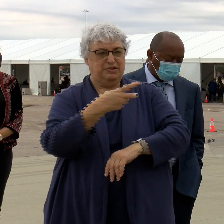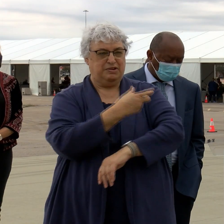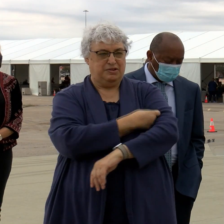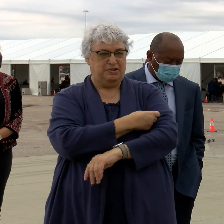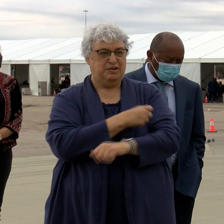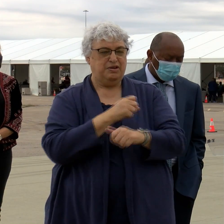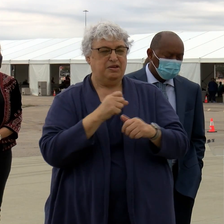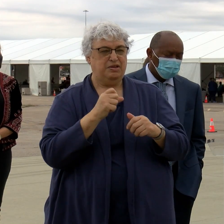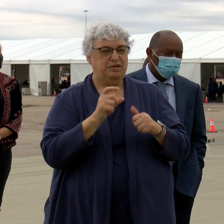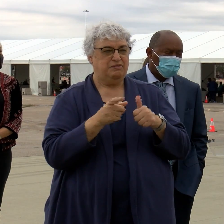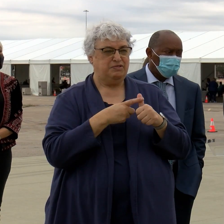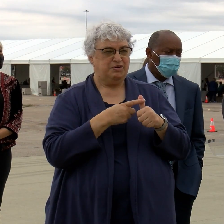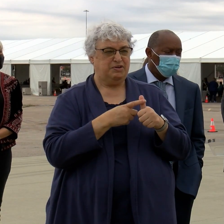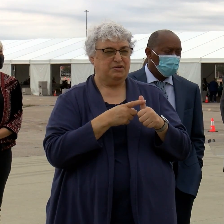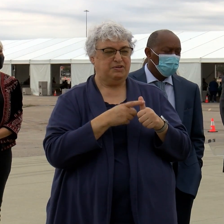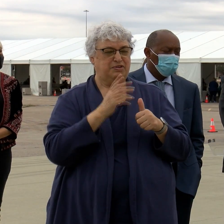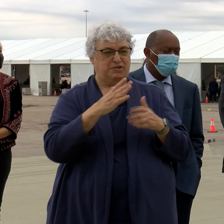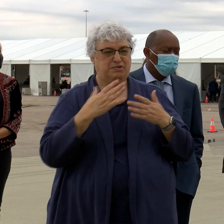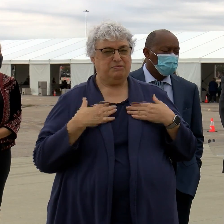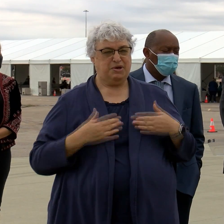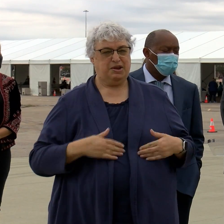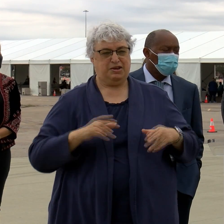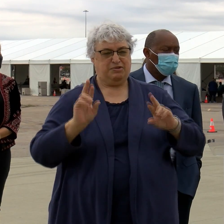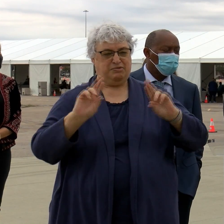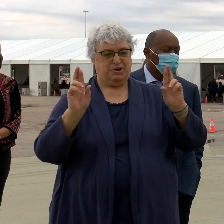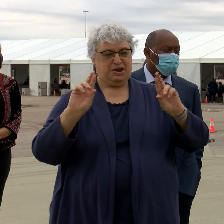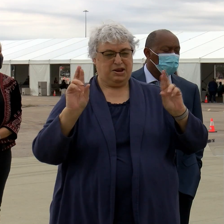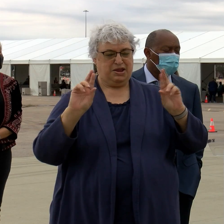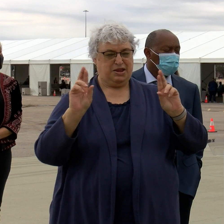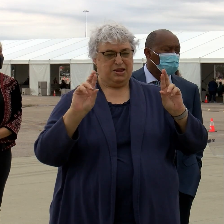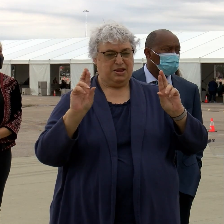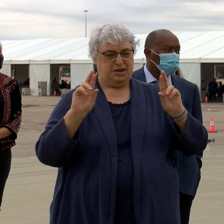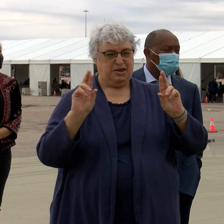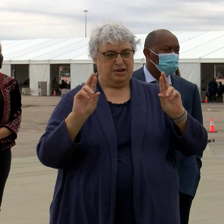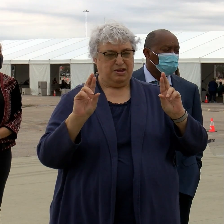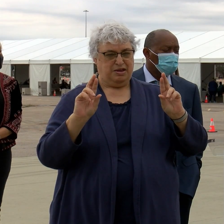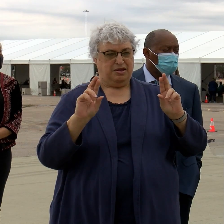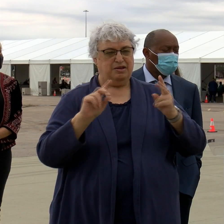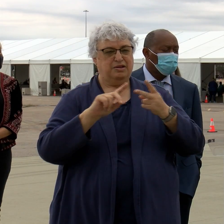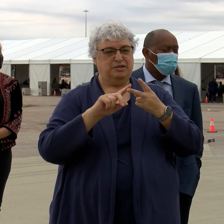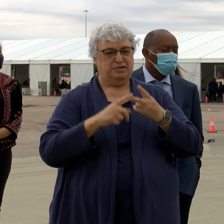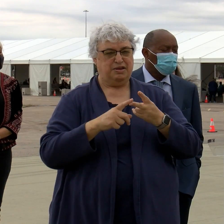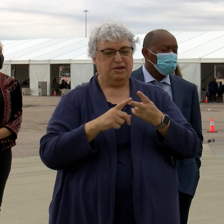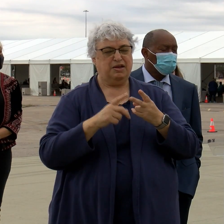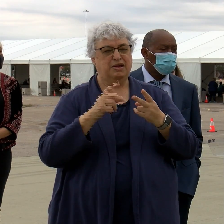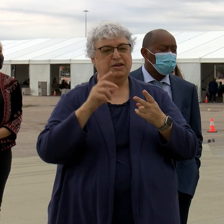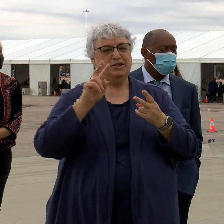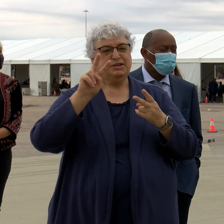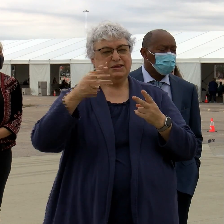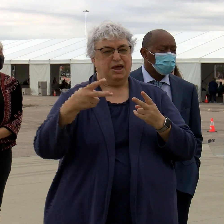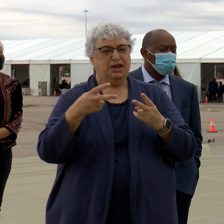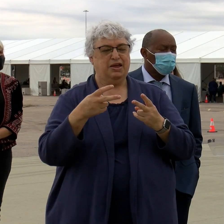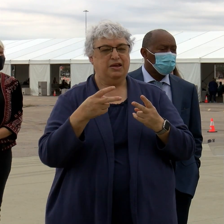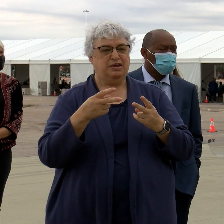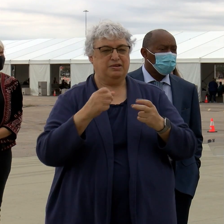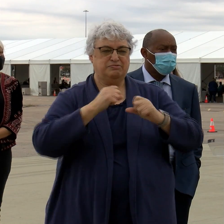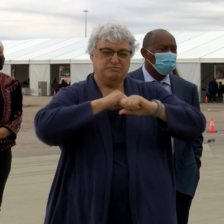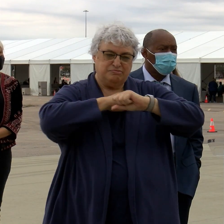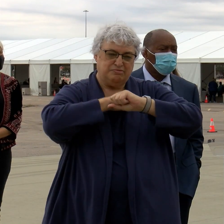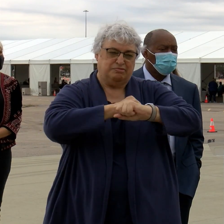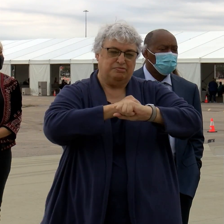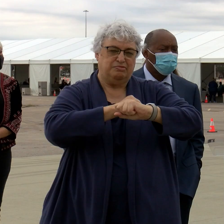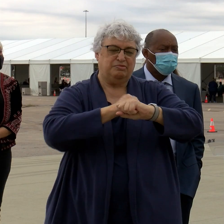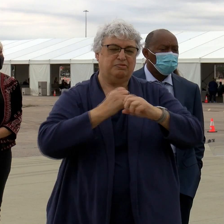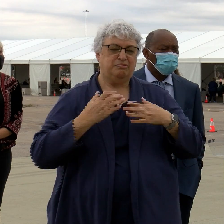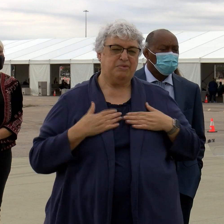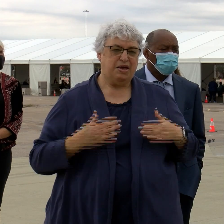first dose primes your immune system, but it's the second hope. The second dose that really drives home the stimulus to your